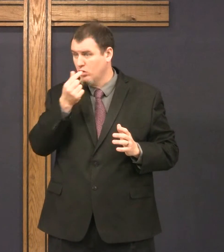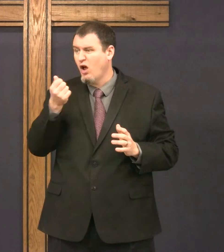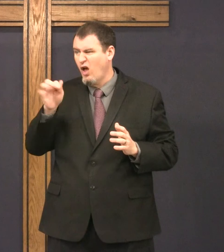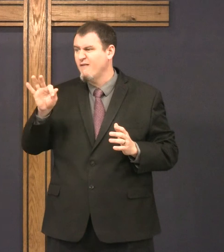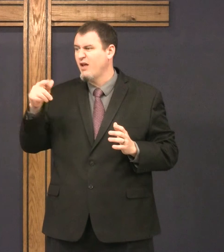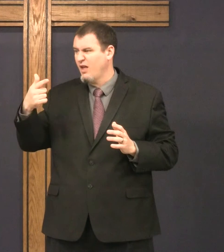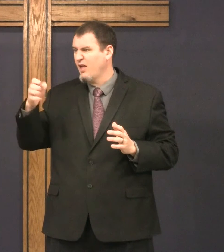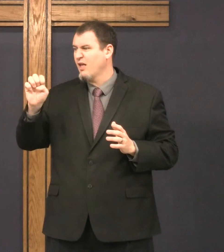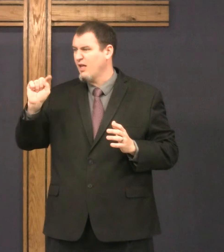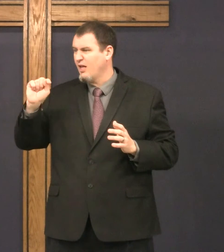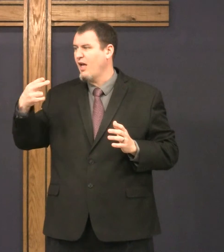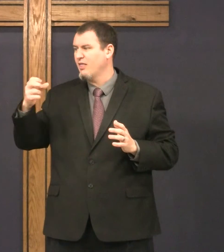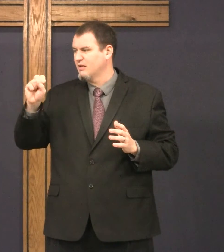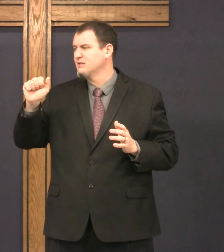in the Garden of Gethsemane.